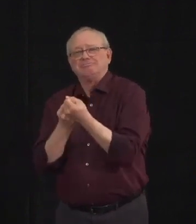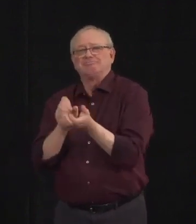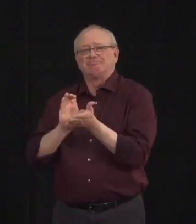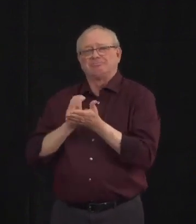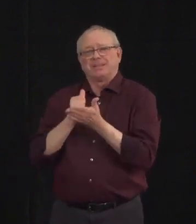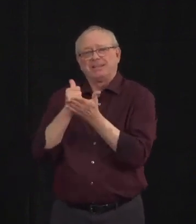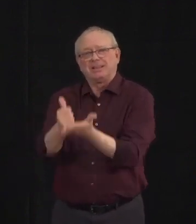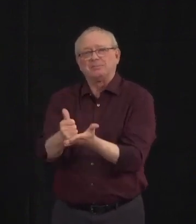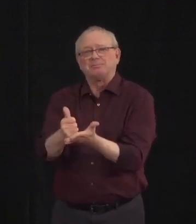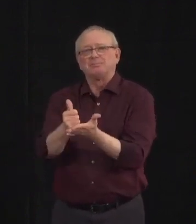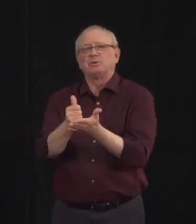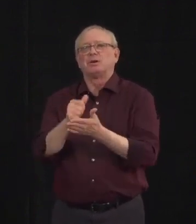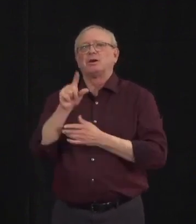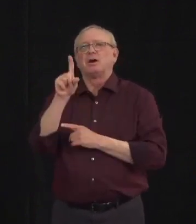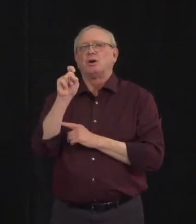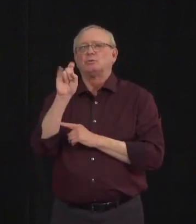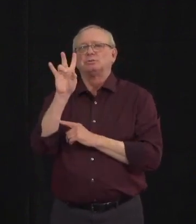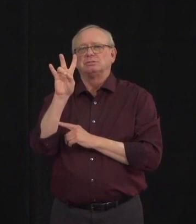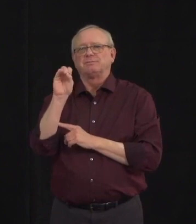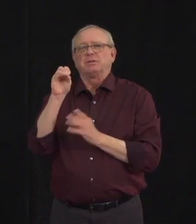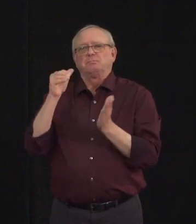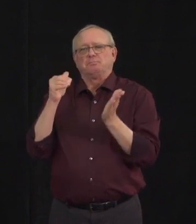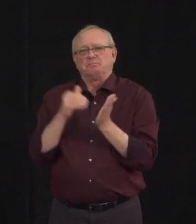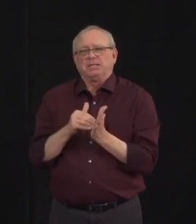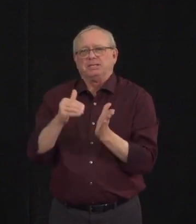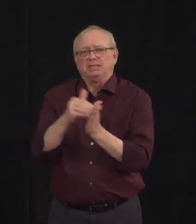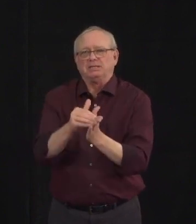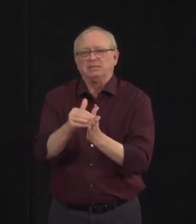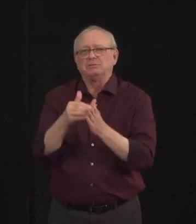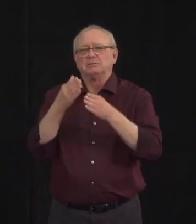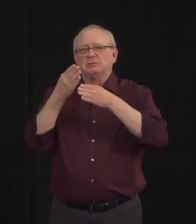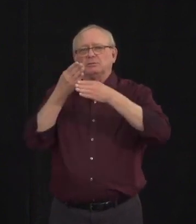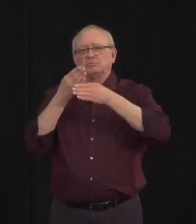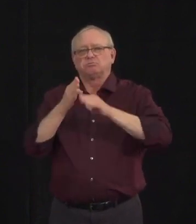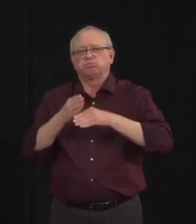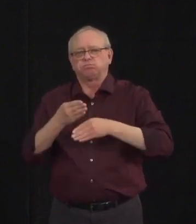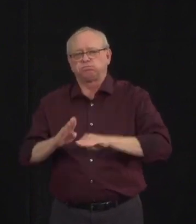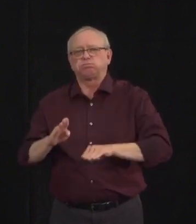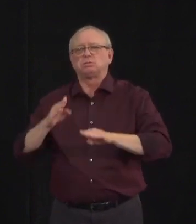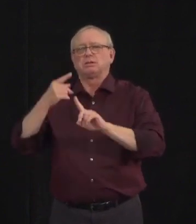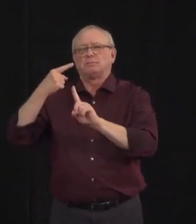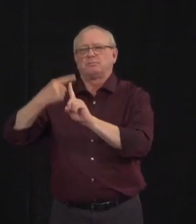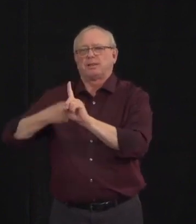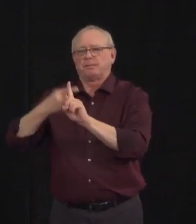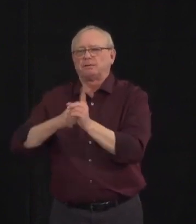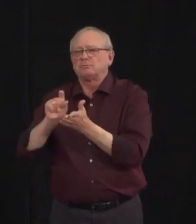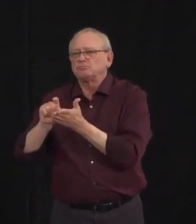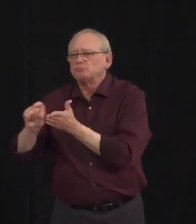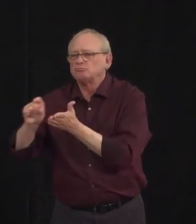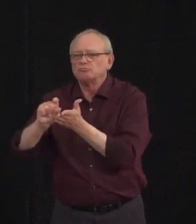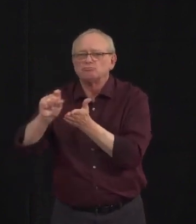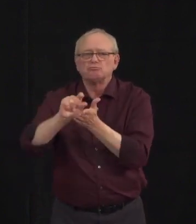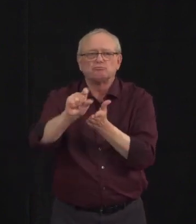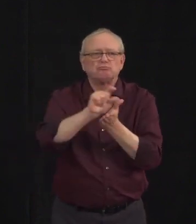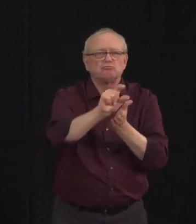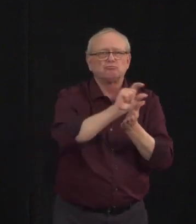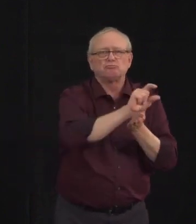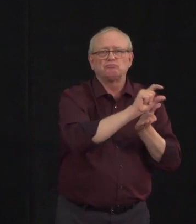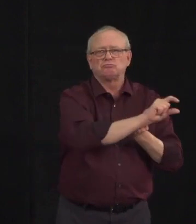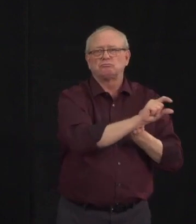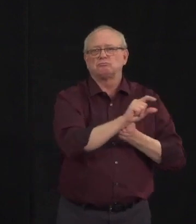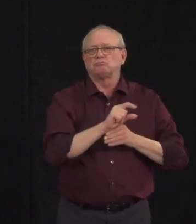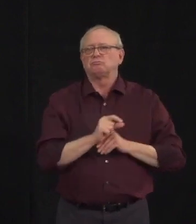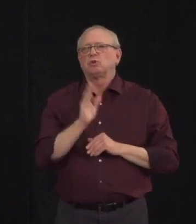This funding and this is important will be retroactive to March 15th of this year. It will cover enhanced staffing